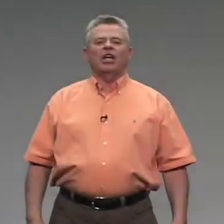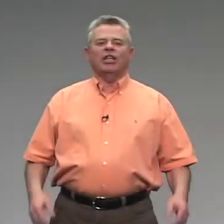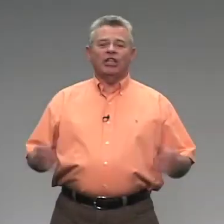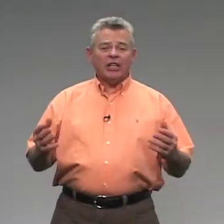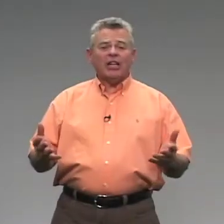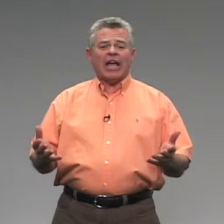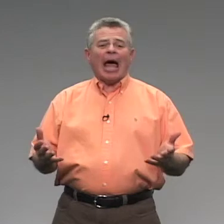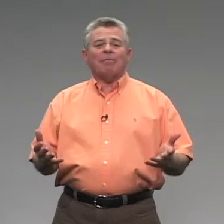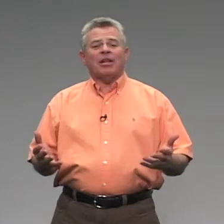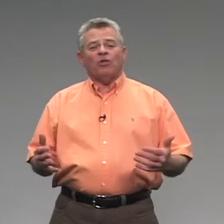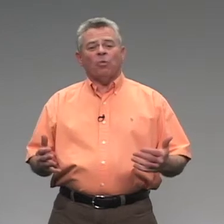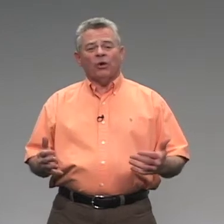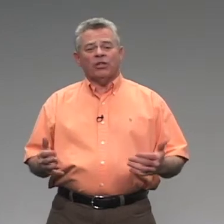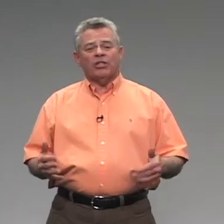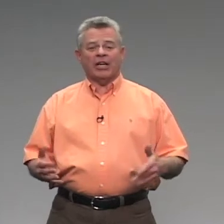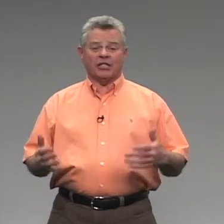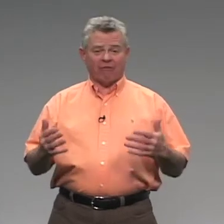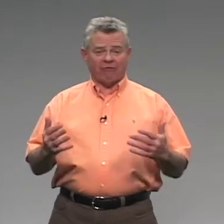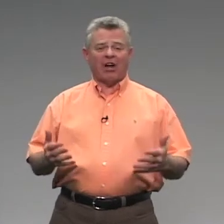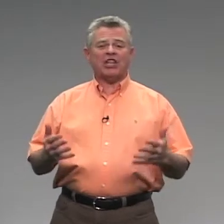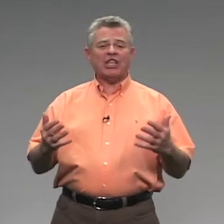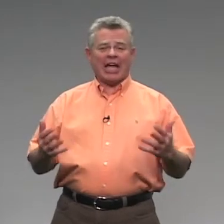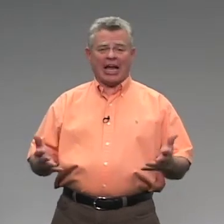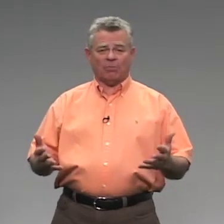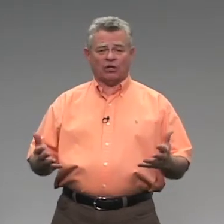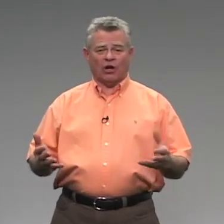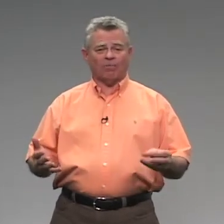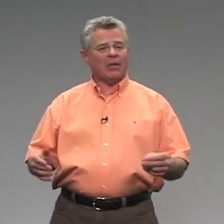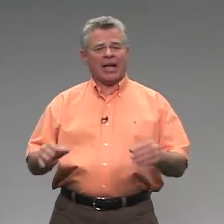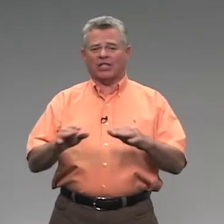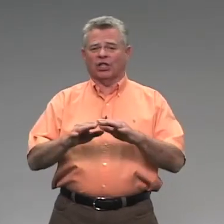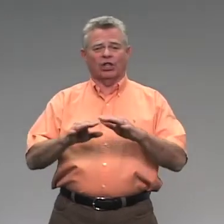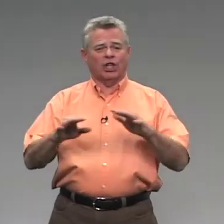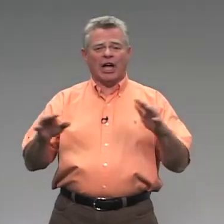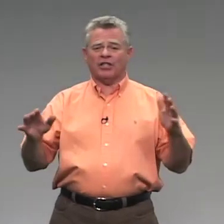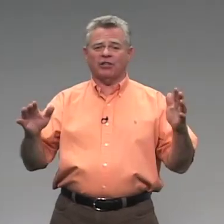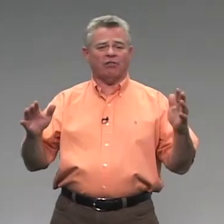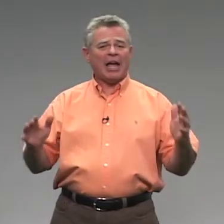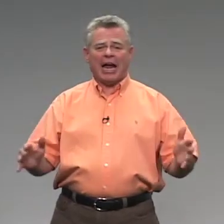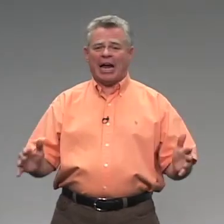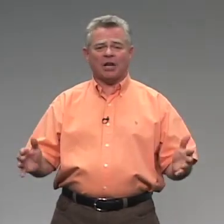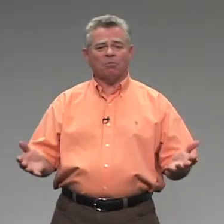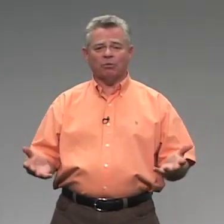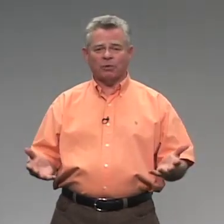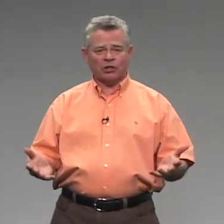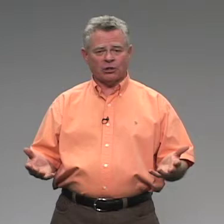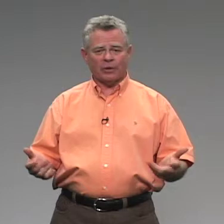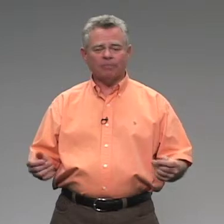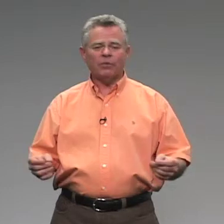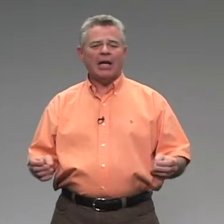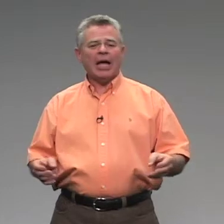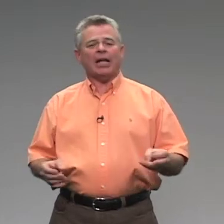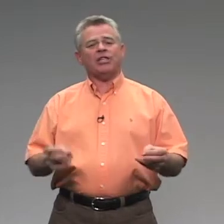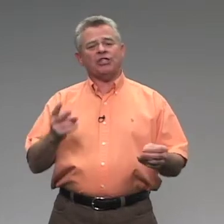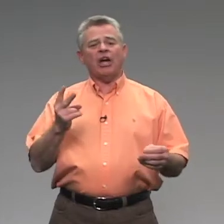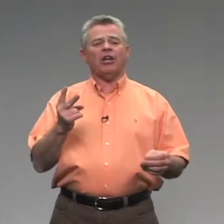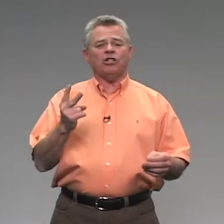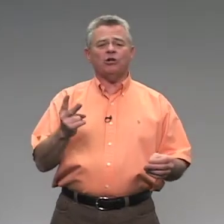Little Cabin in the Woods is a fun camp song. It has lots of hand movements to it. And it's sung in two